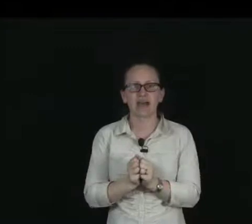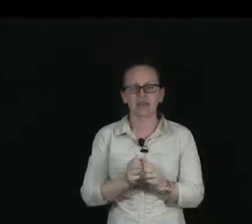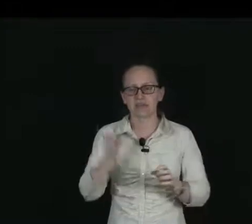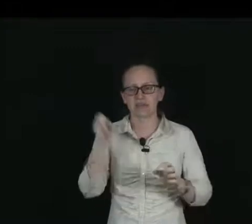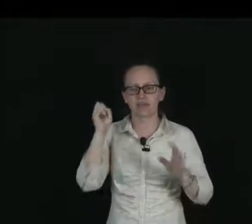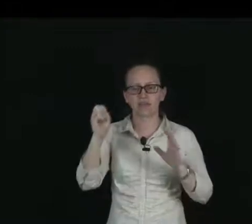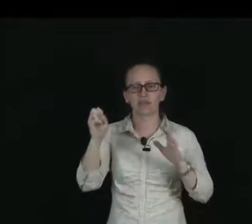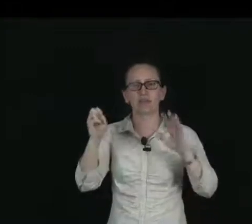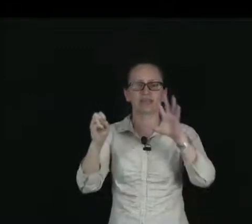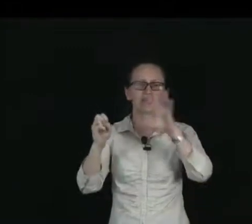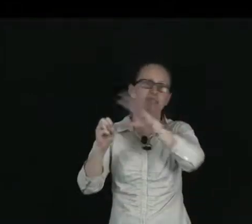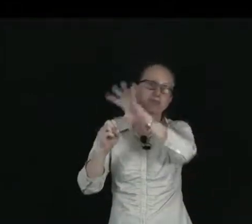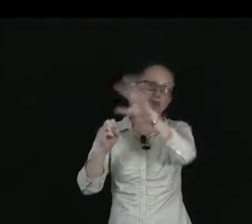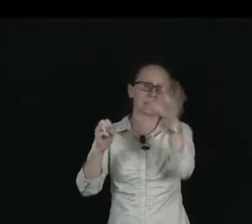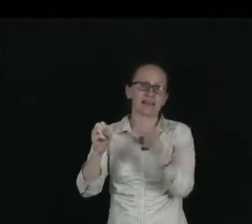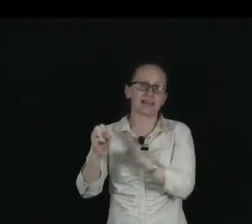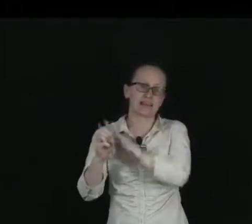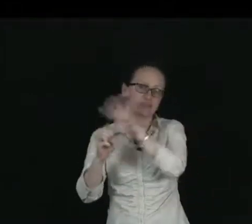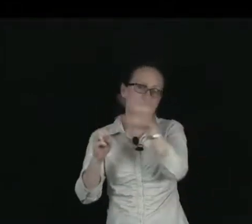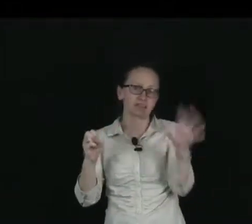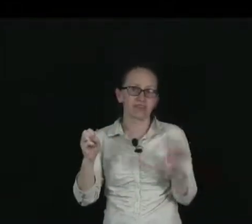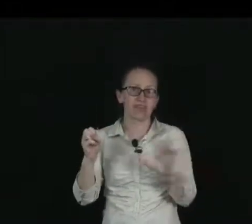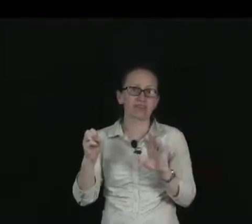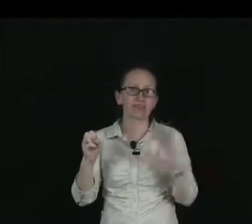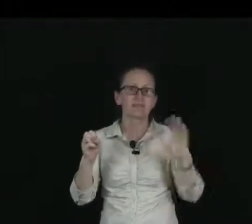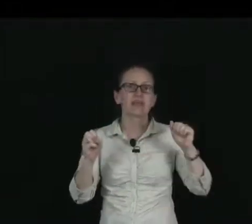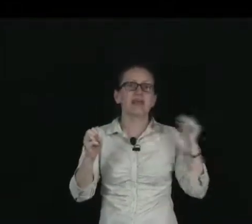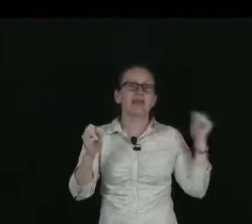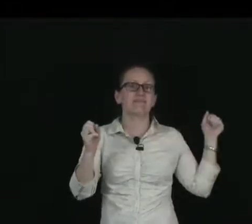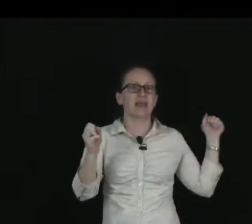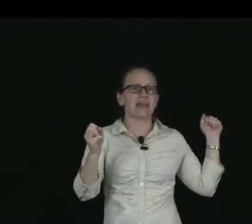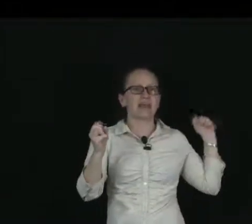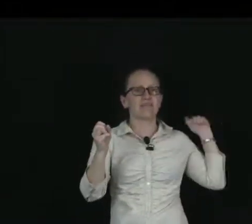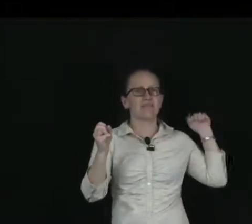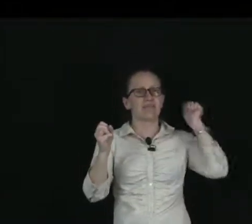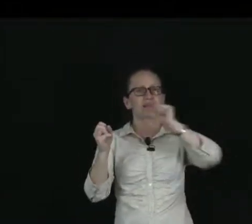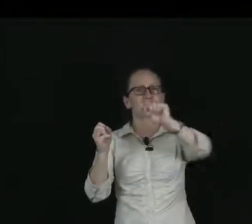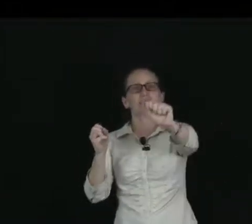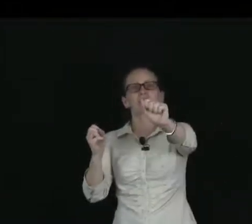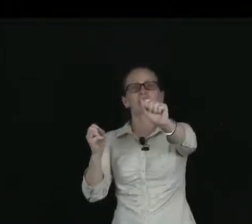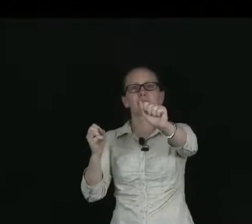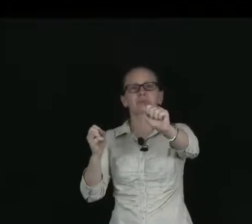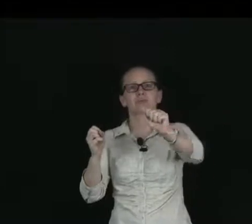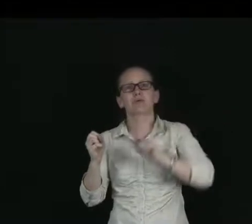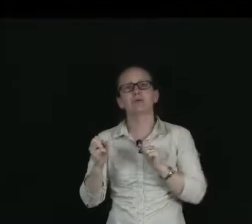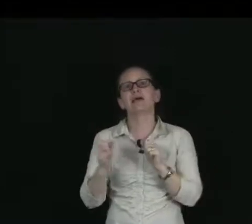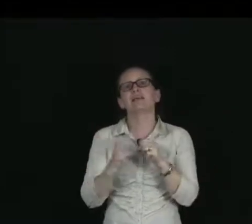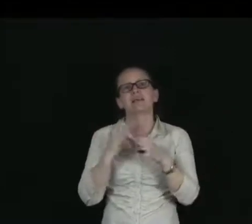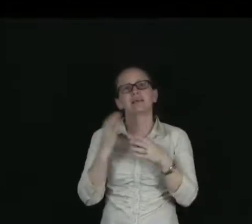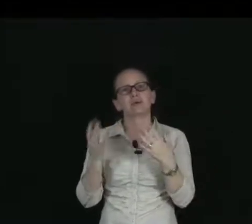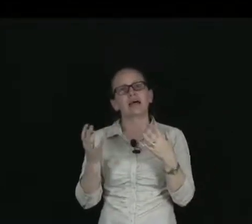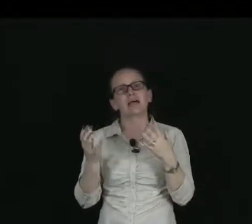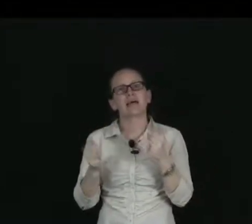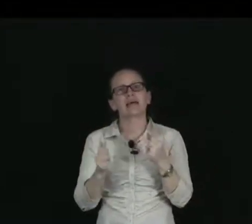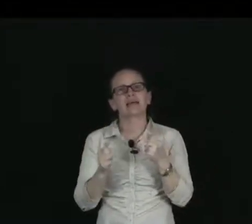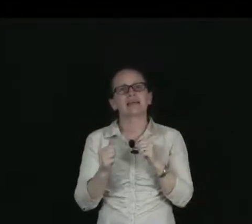atoms have the nucleus with electrons around them. If a heavy particle comes through, then it's quite likely